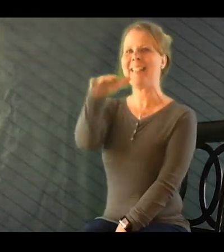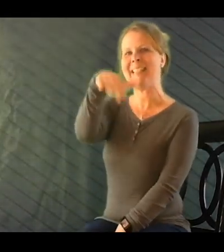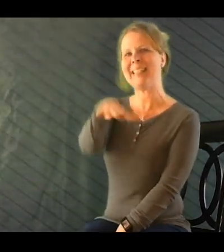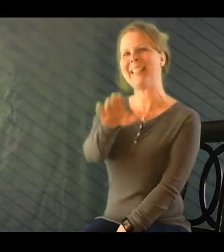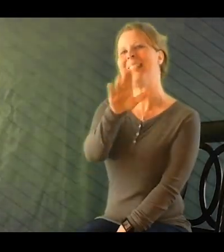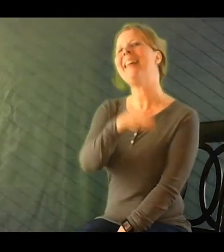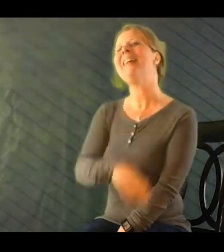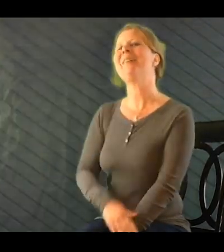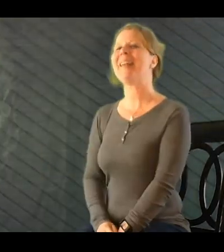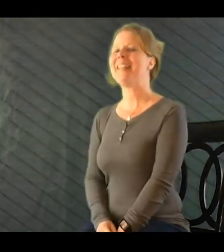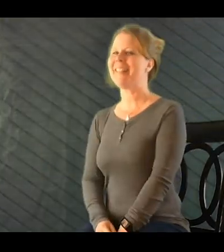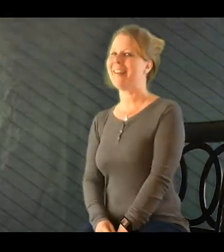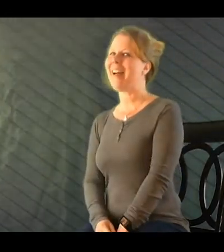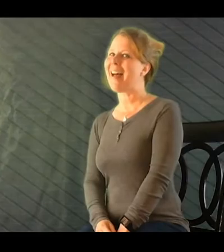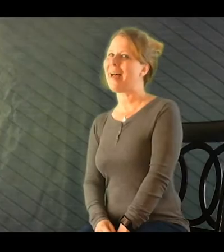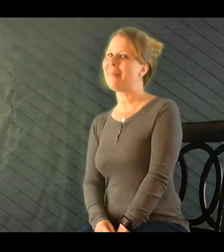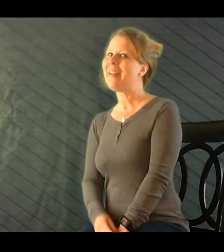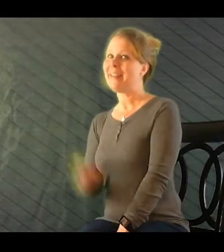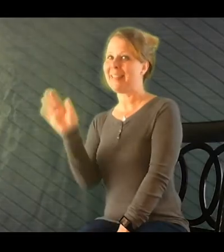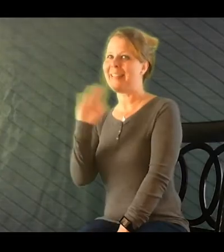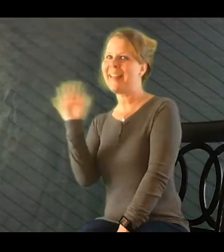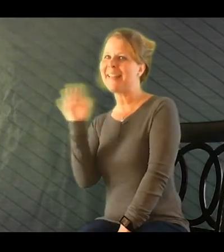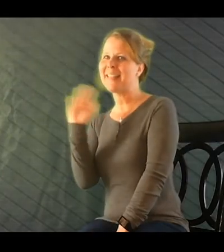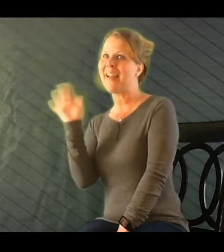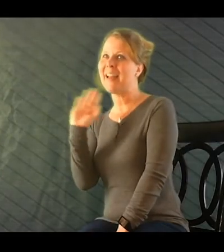Ssss. Great job. See you next time.